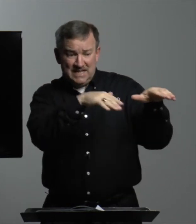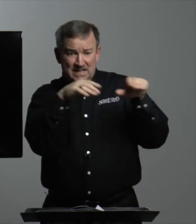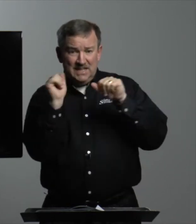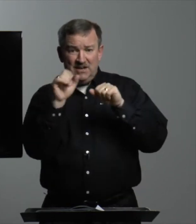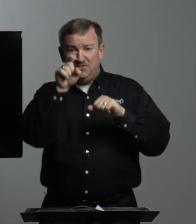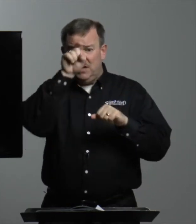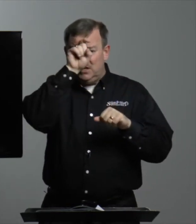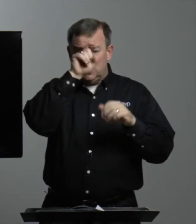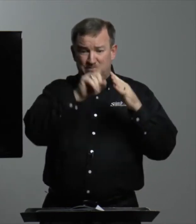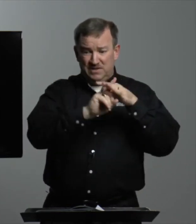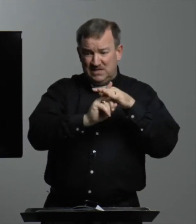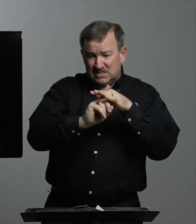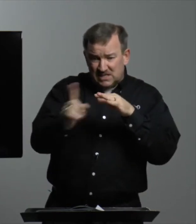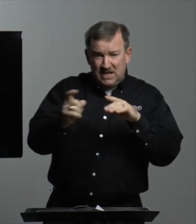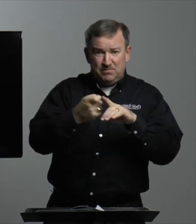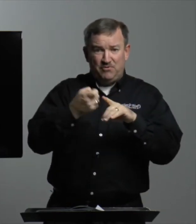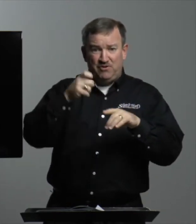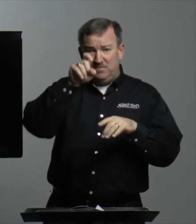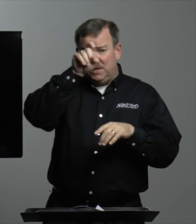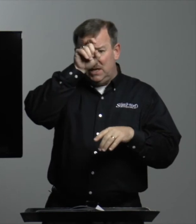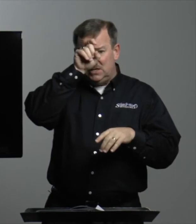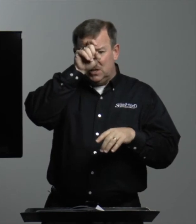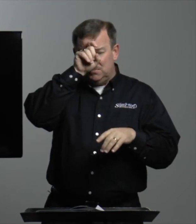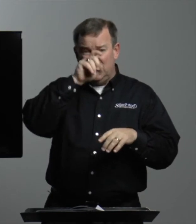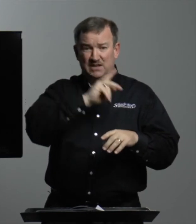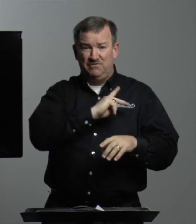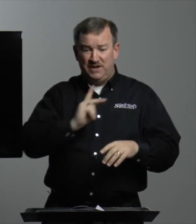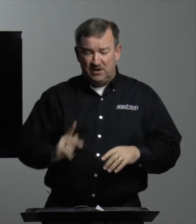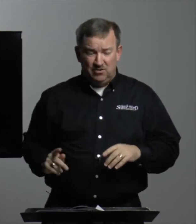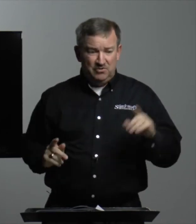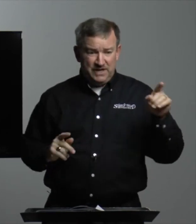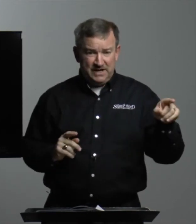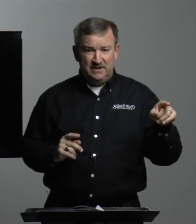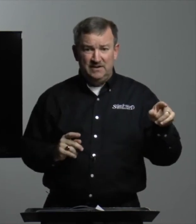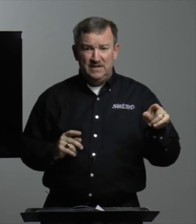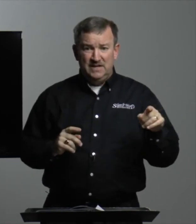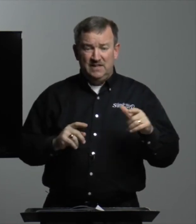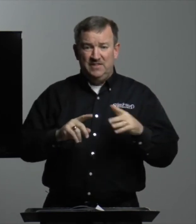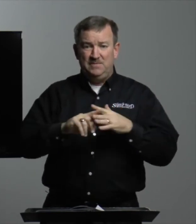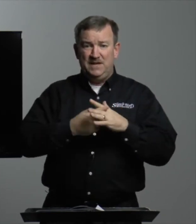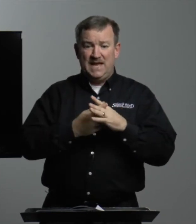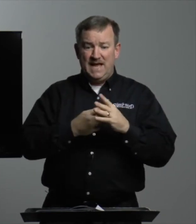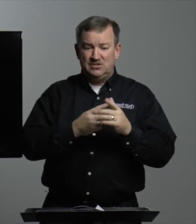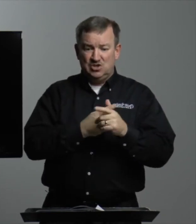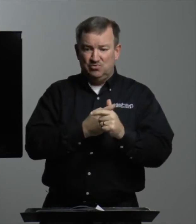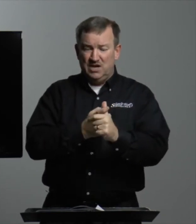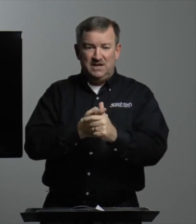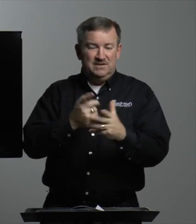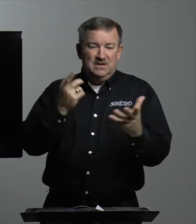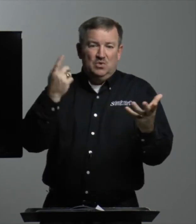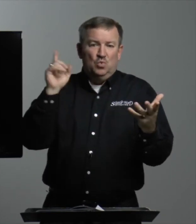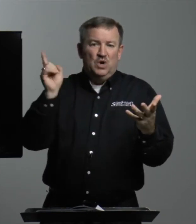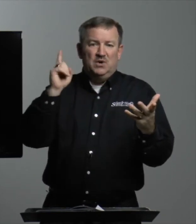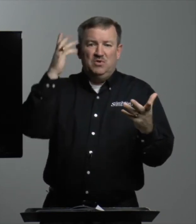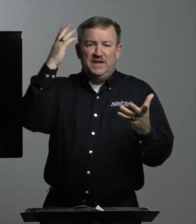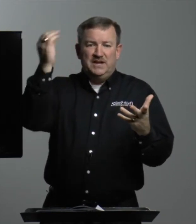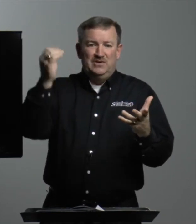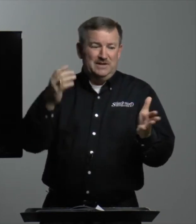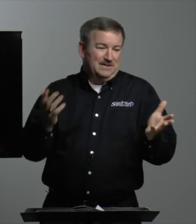they left Egypt and they escaped from Egypt and Pharaoh there, they began to run. Where were they going?